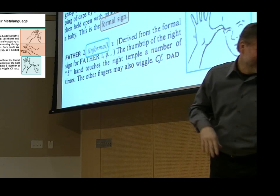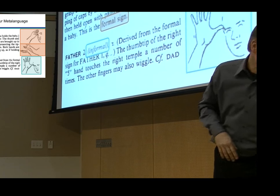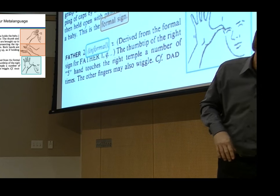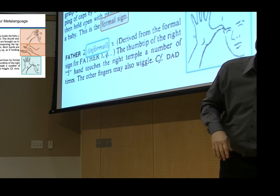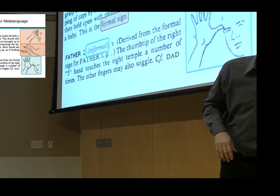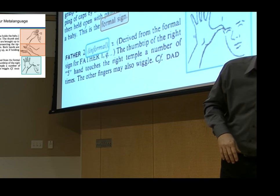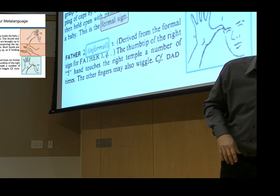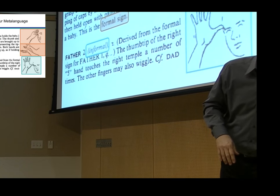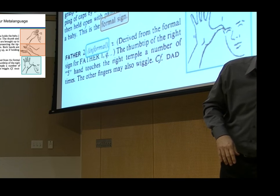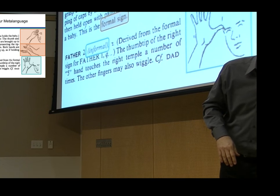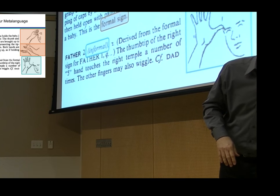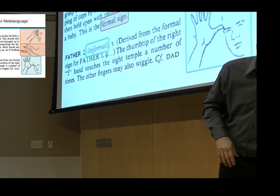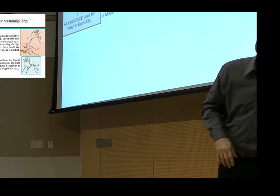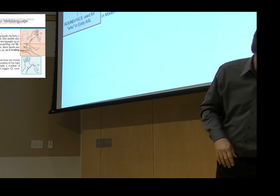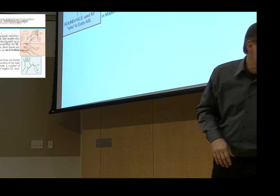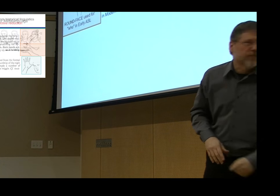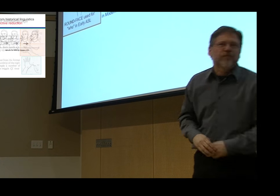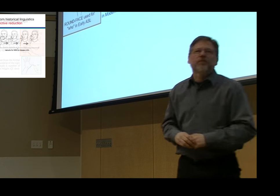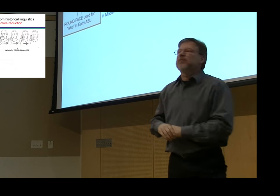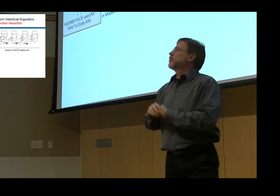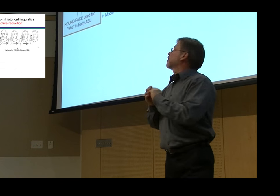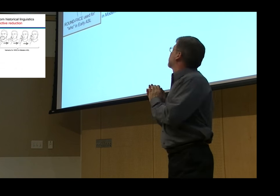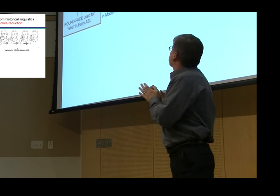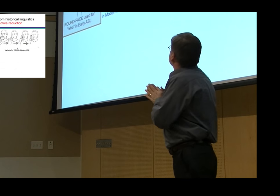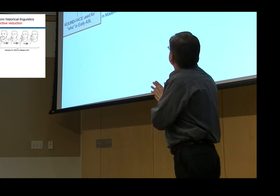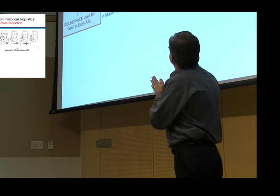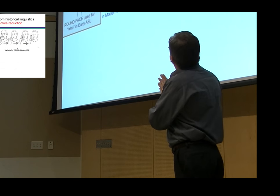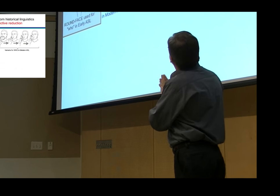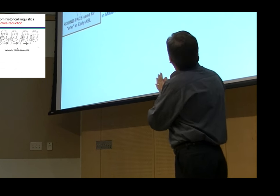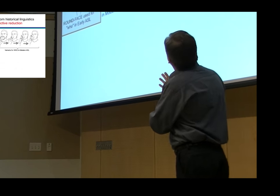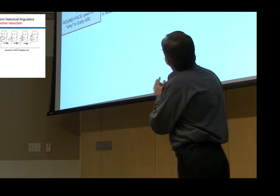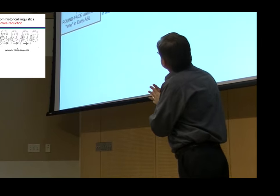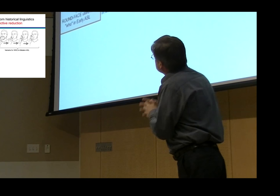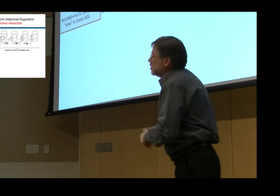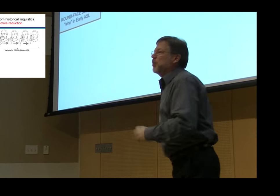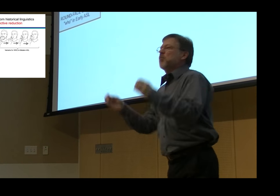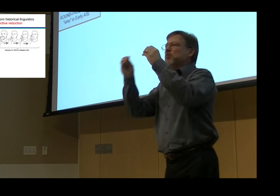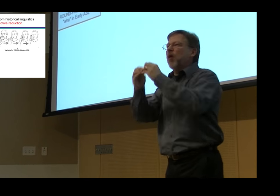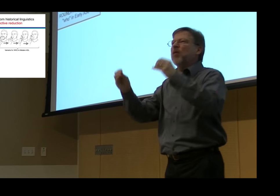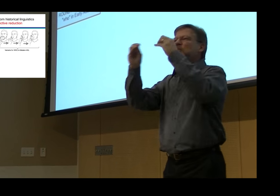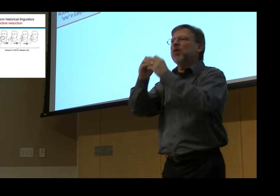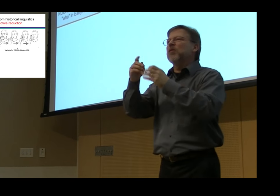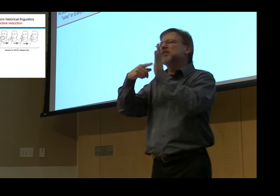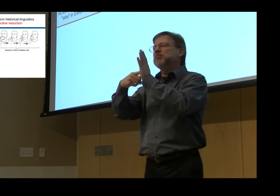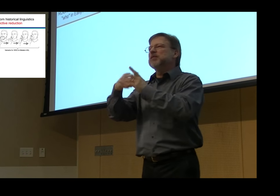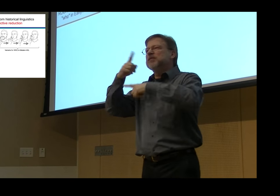If you were to look, though, at the records from the NAD film period, these same younger generation